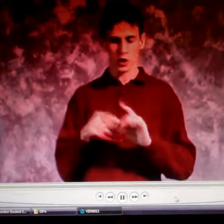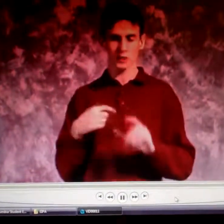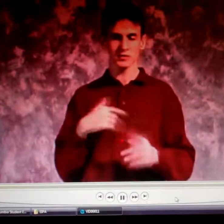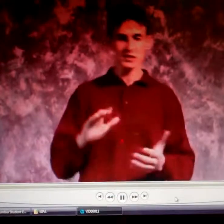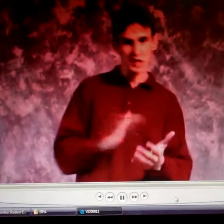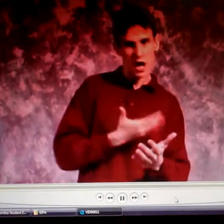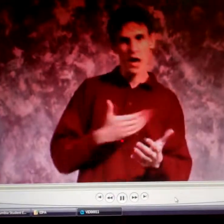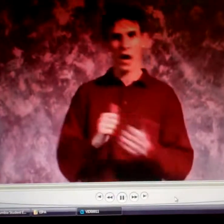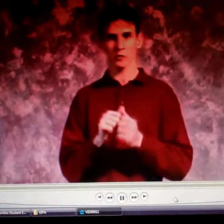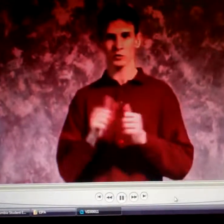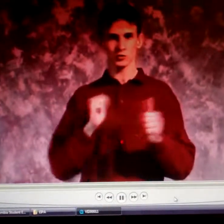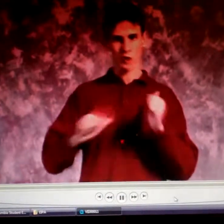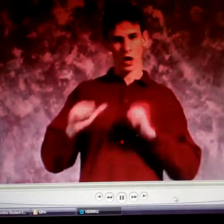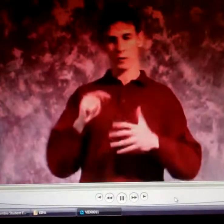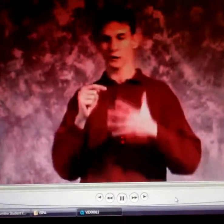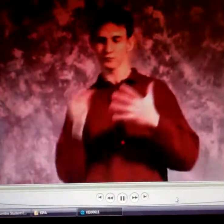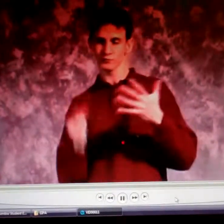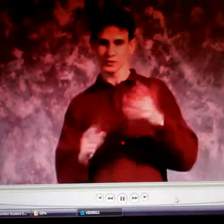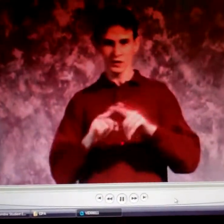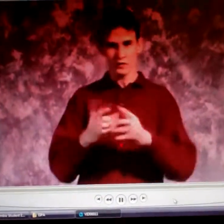stage dive during performances,